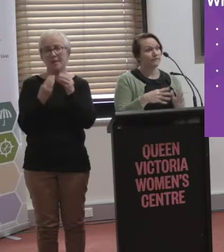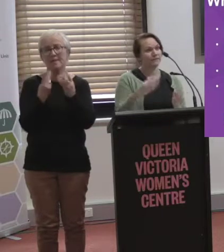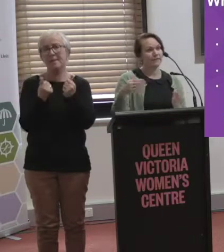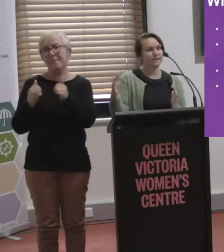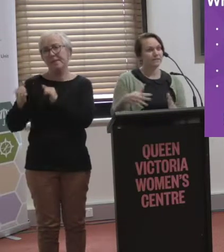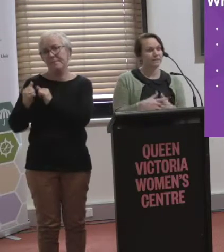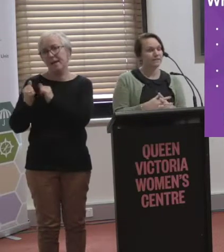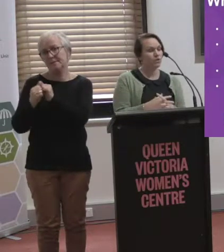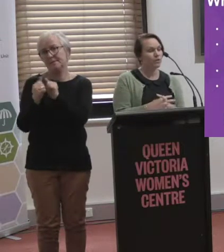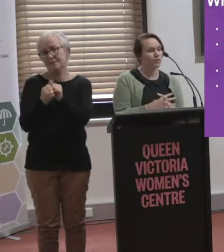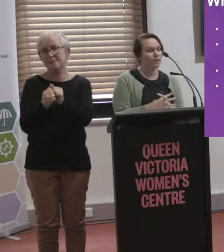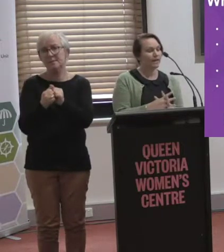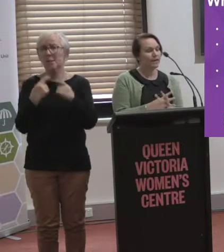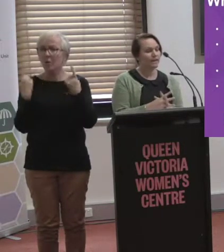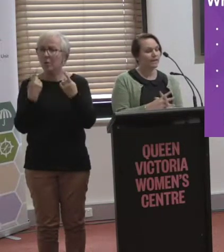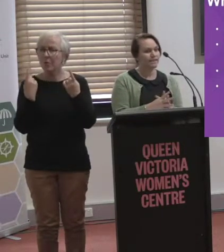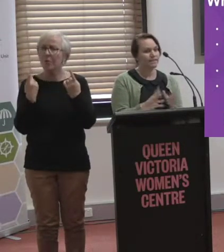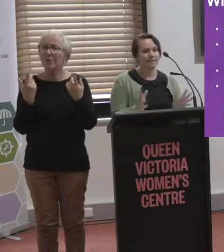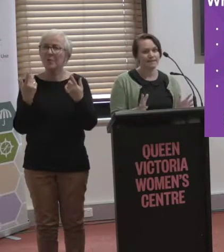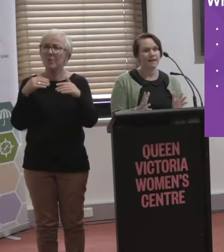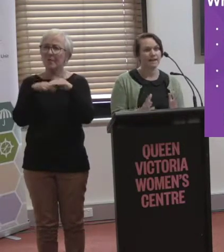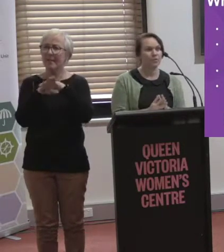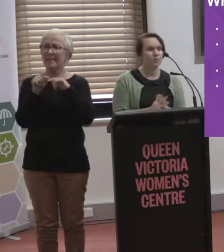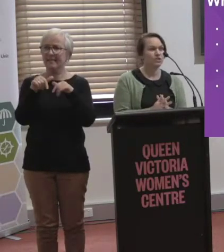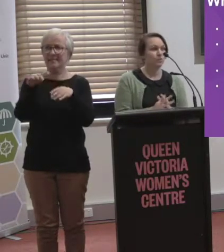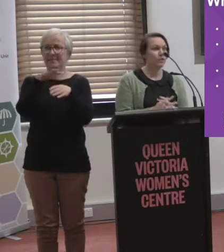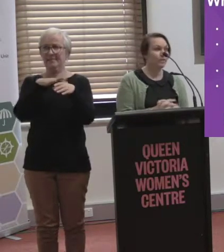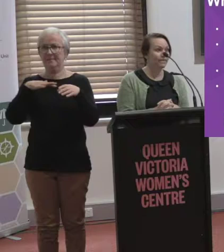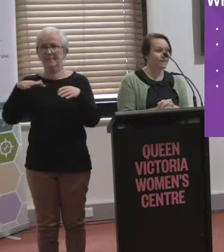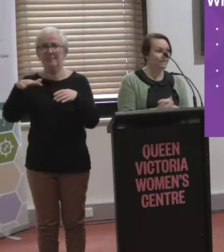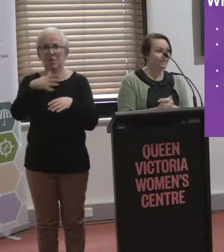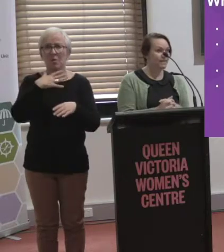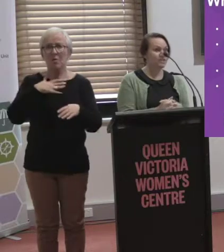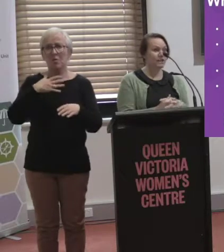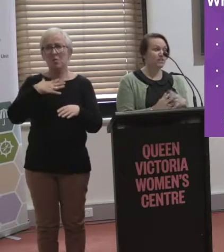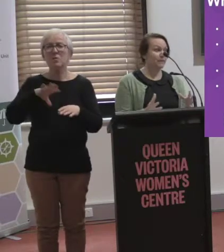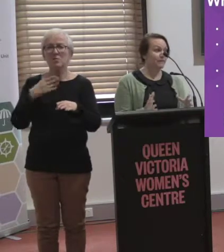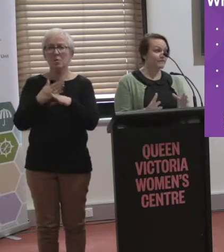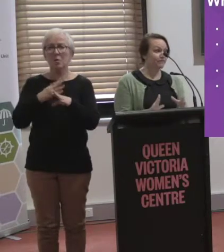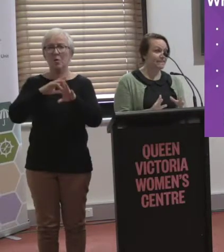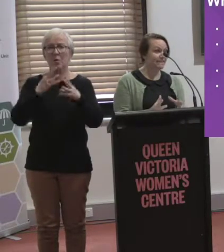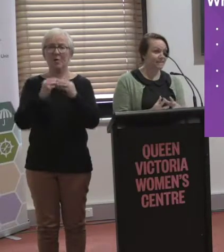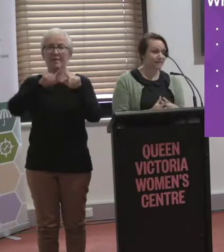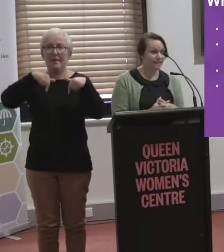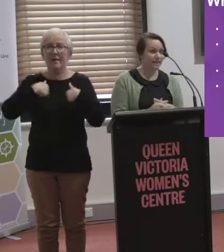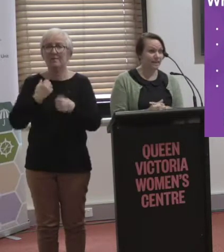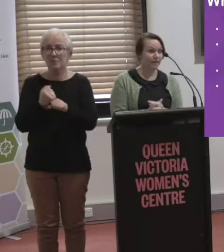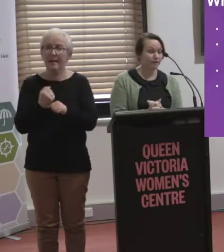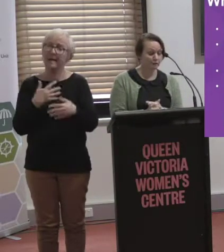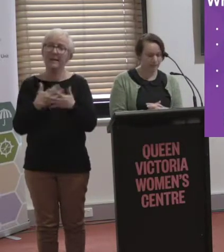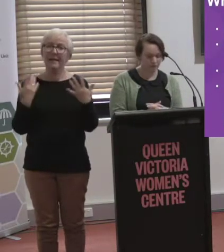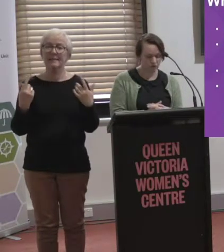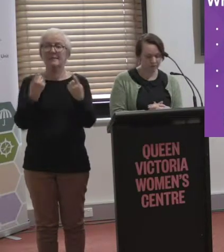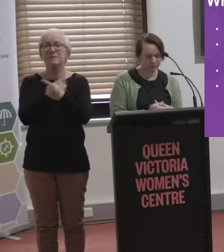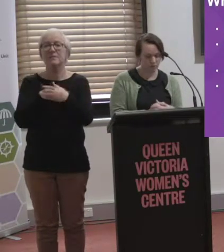for the next few months who in the sector wants to work with us to actually make a difference in the